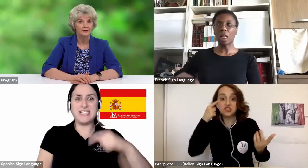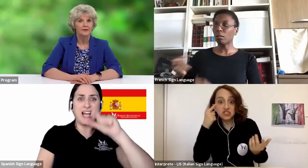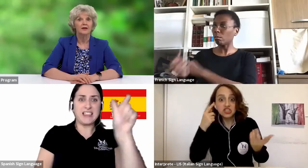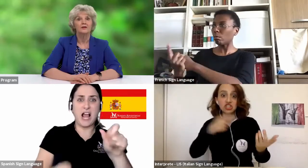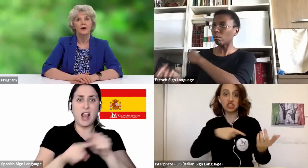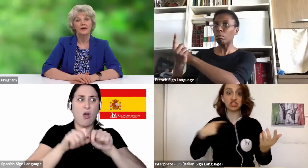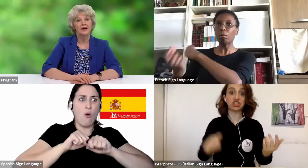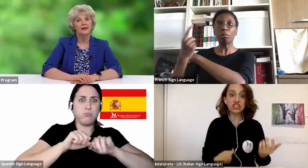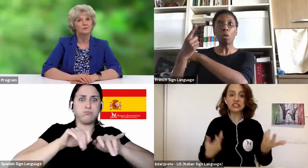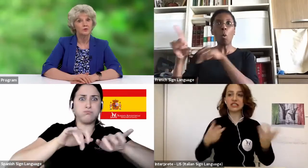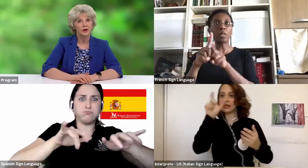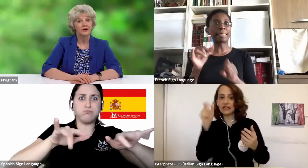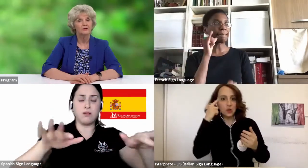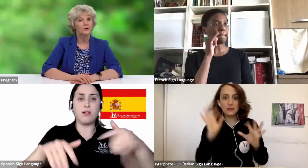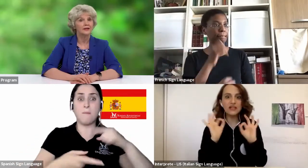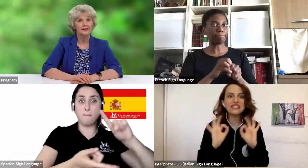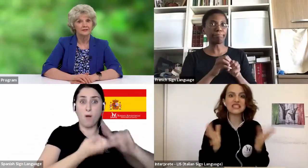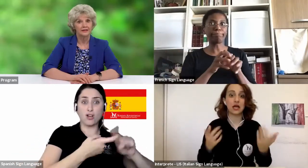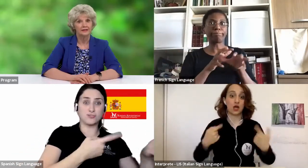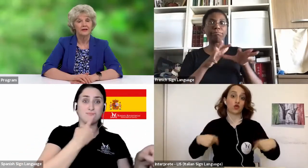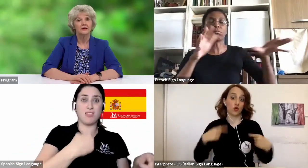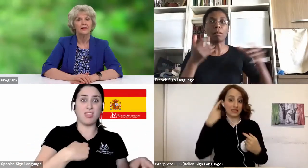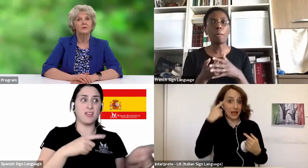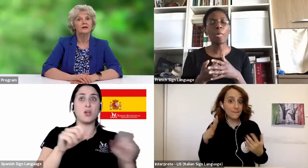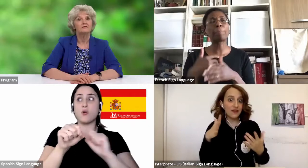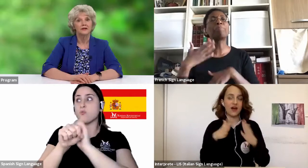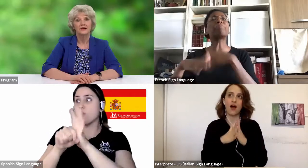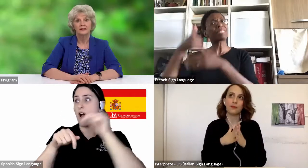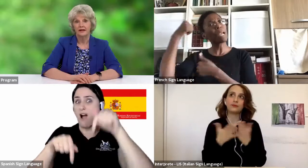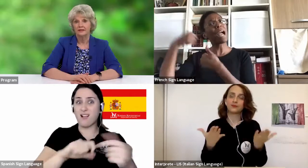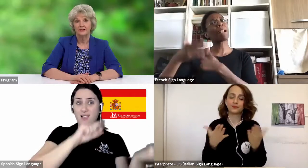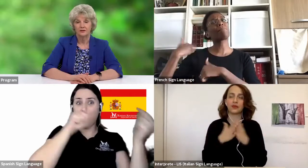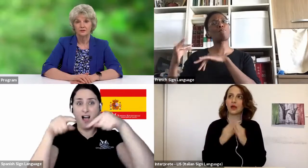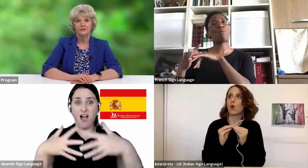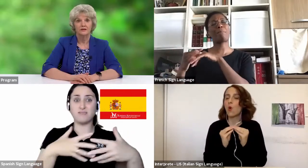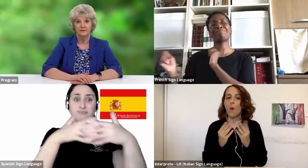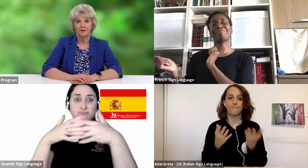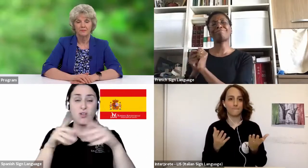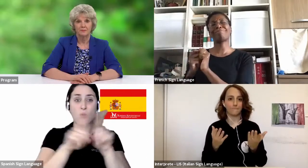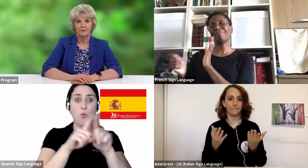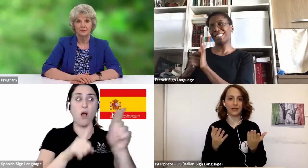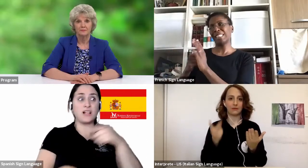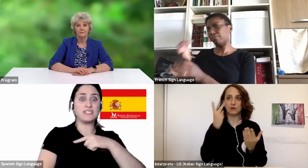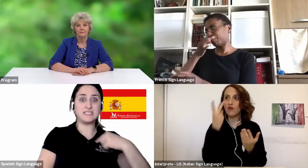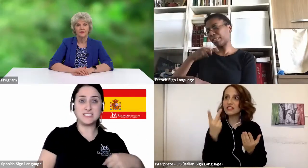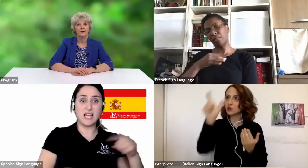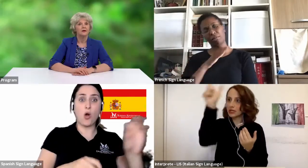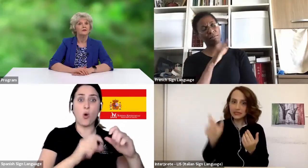here the way it had in Wuhan or in Italy, that we could very likely lose a family member.